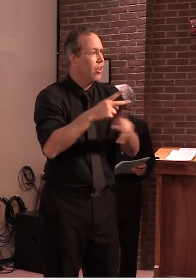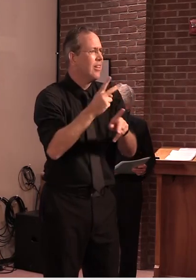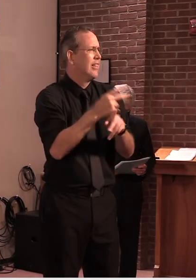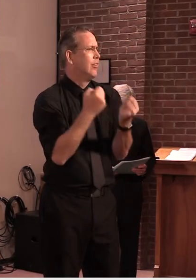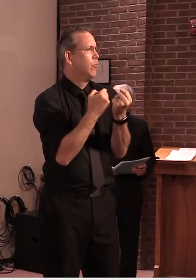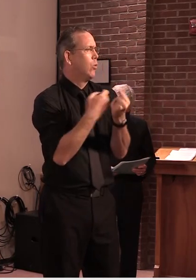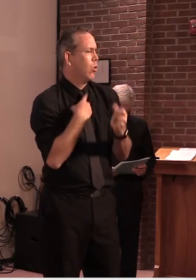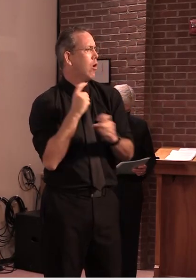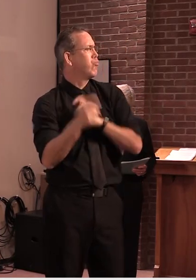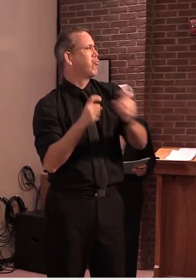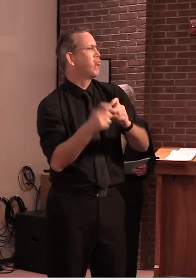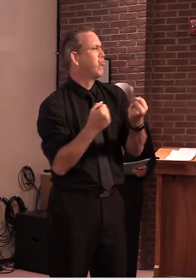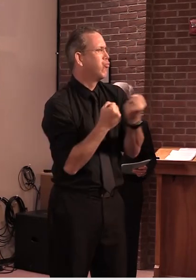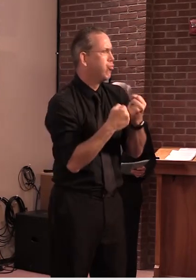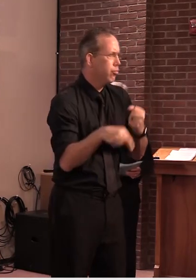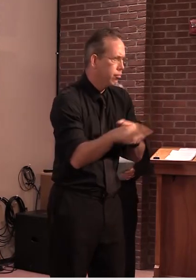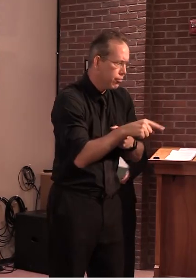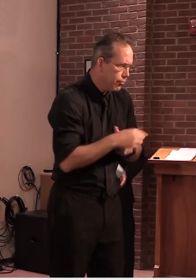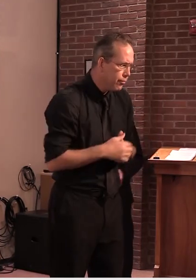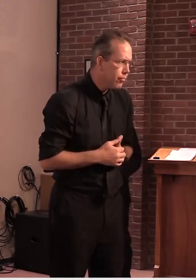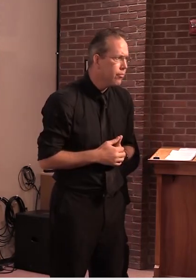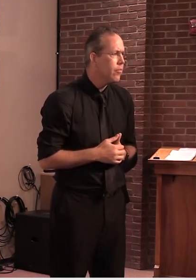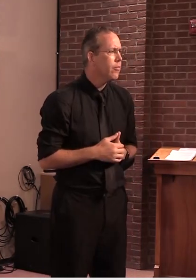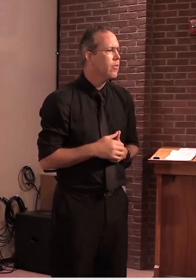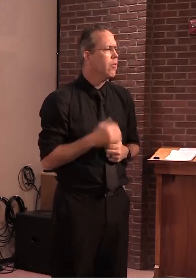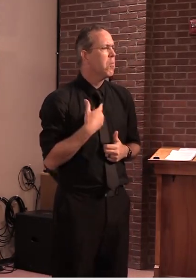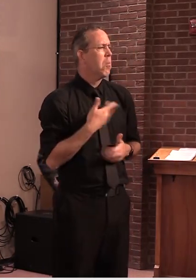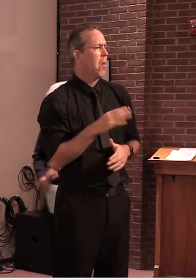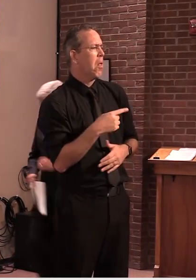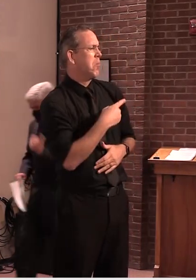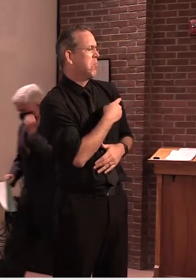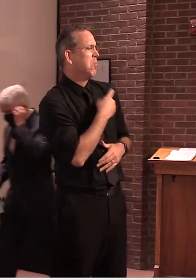but Secretary Smith can expand upon that.